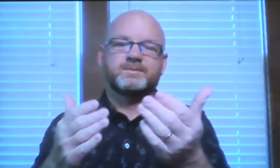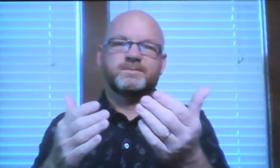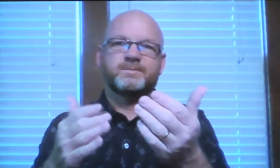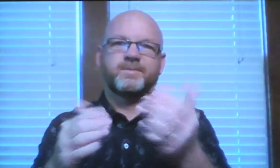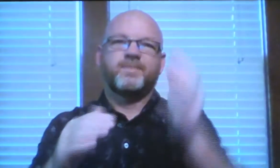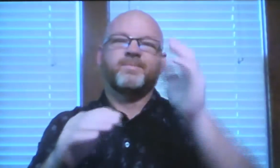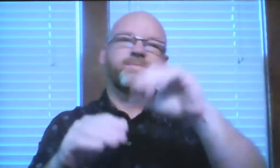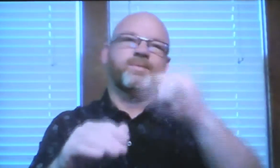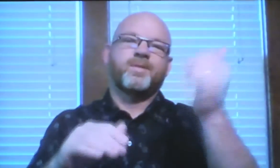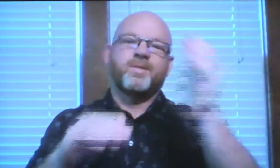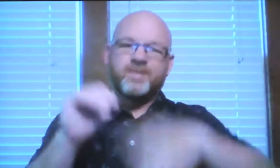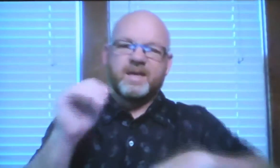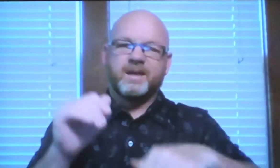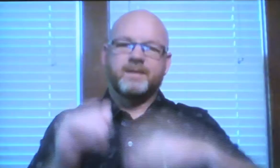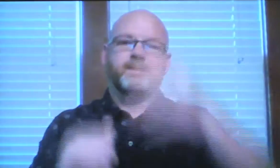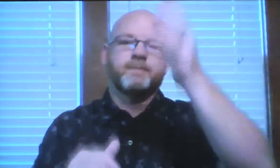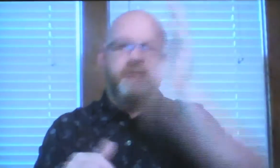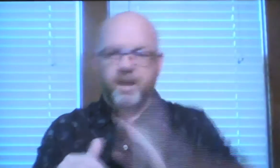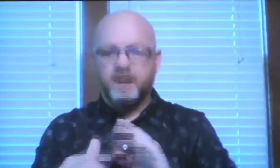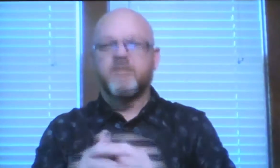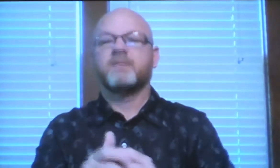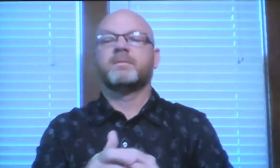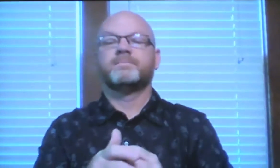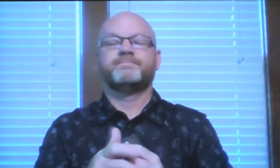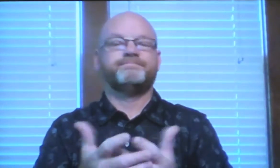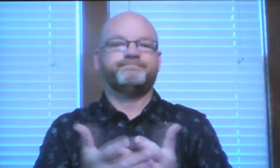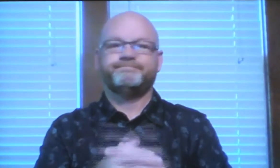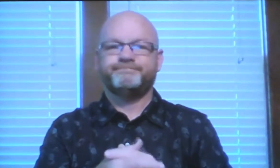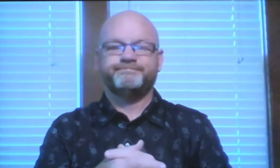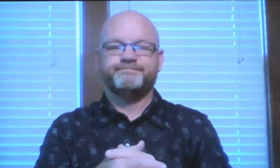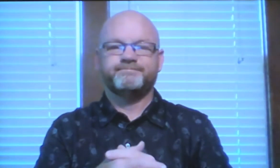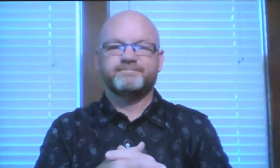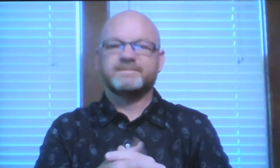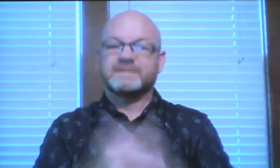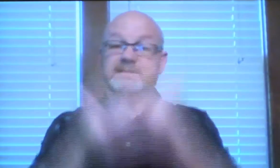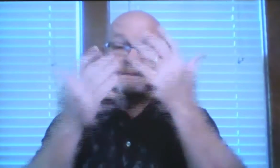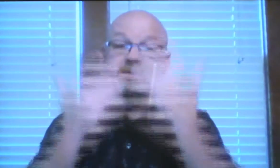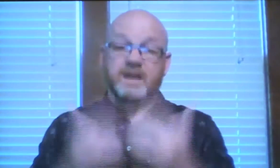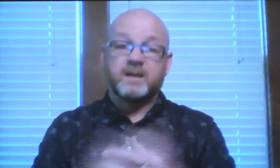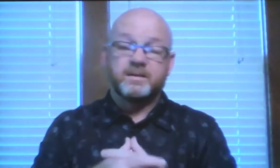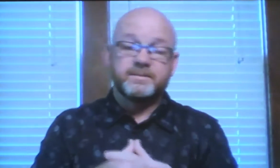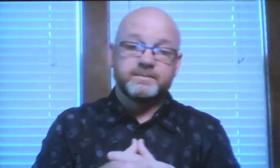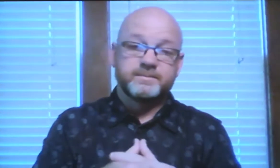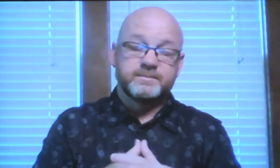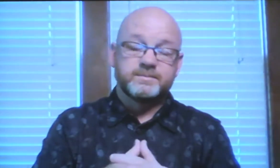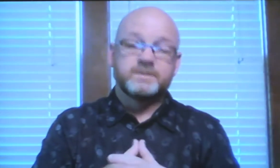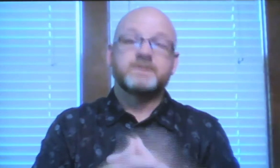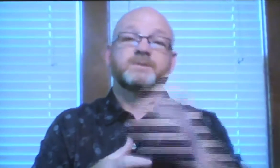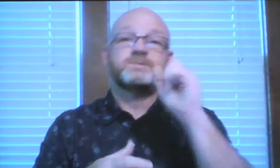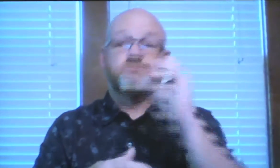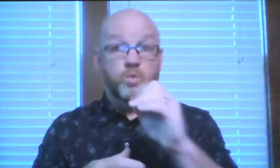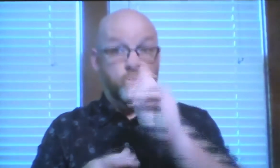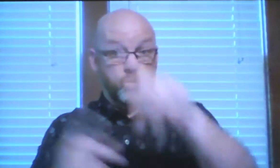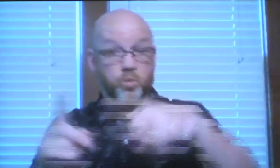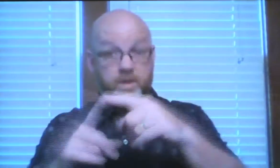interested in other things other than God that's a sad situation